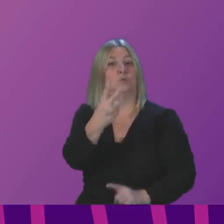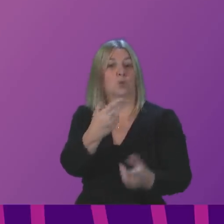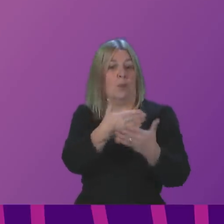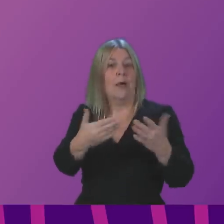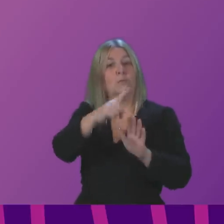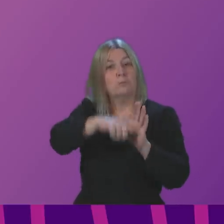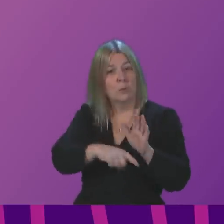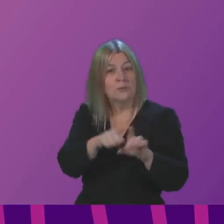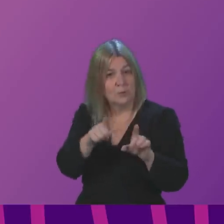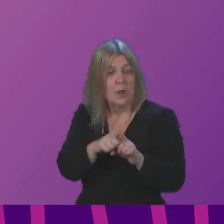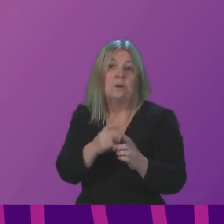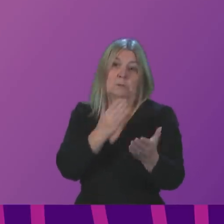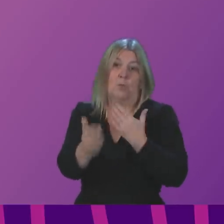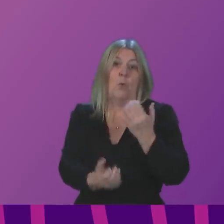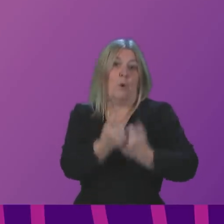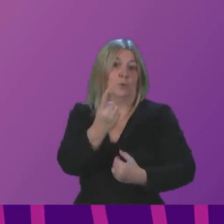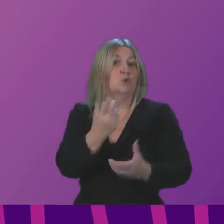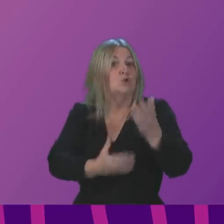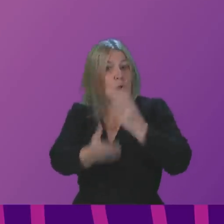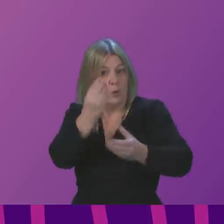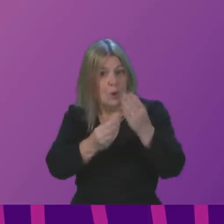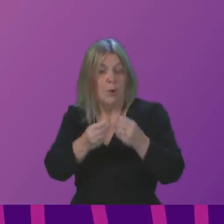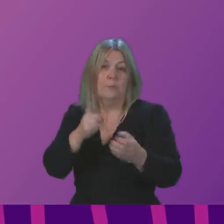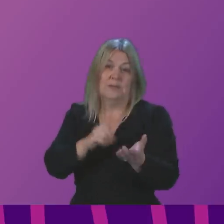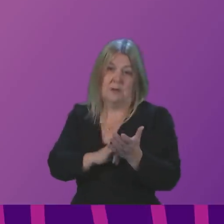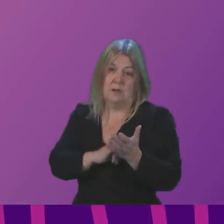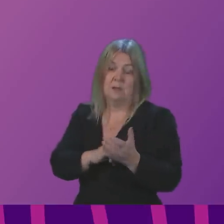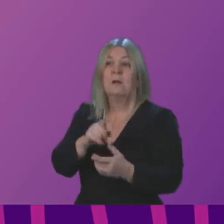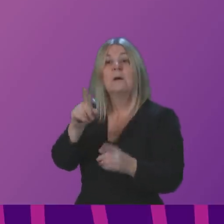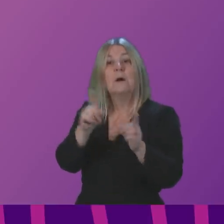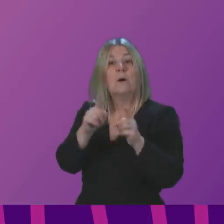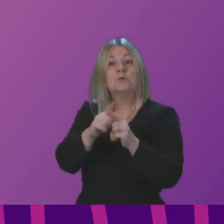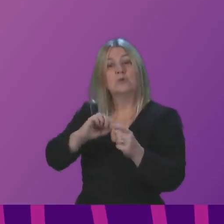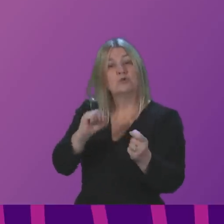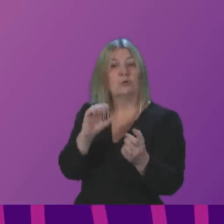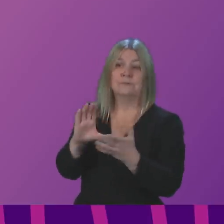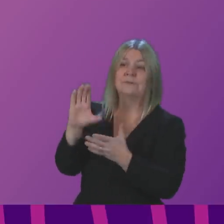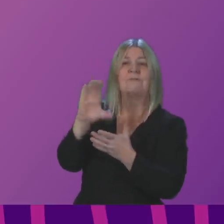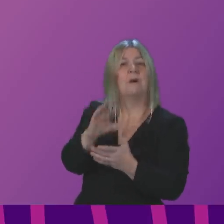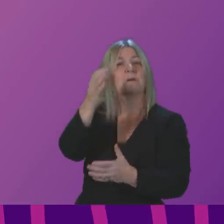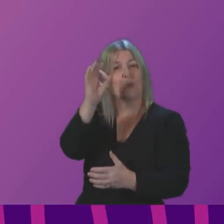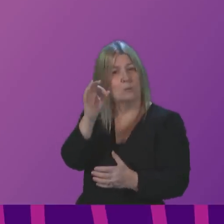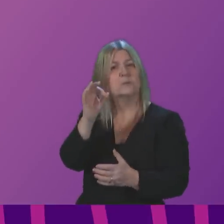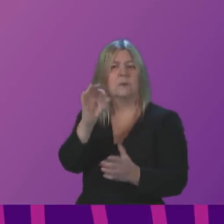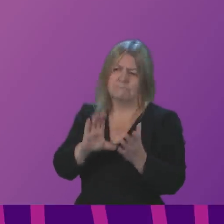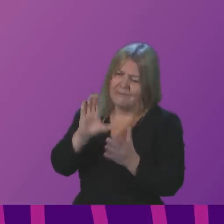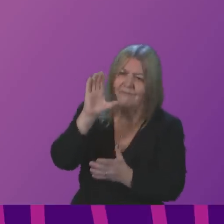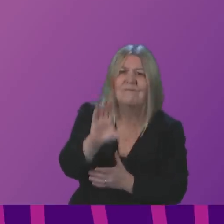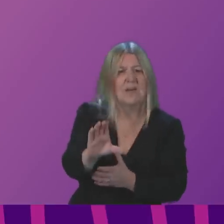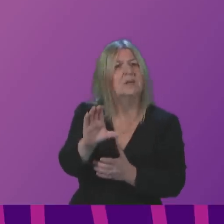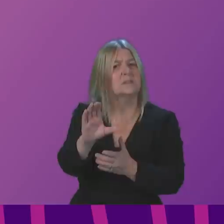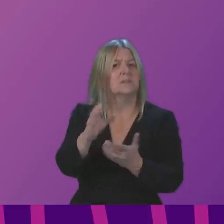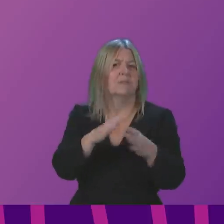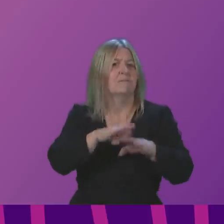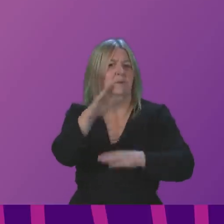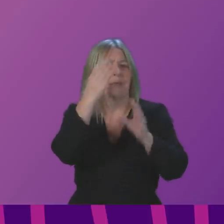opportunities to learn BSL. The government, through the Scottish Funding Council, is also continuing to invest in BSL education and training in higher education.